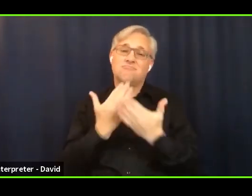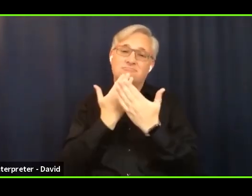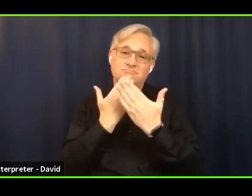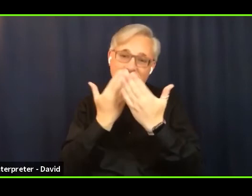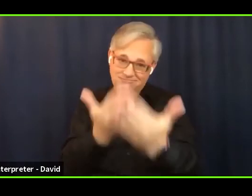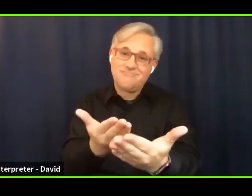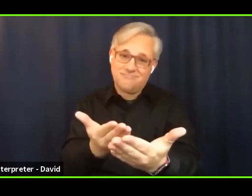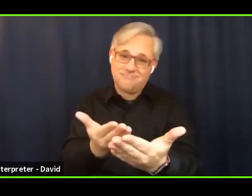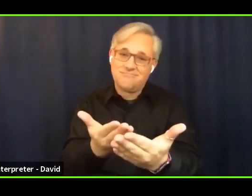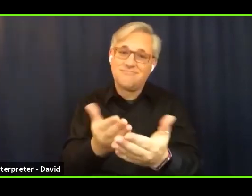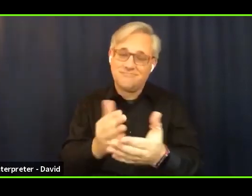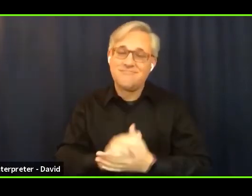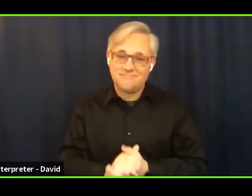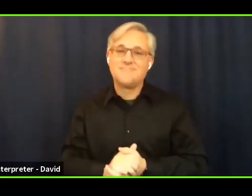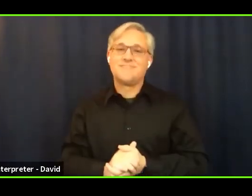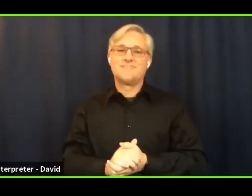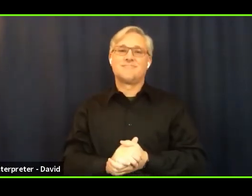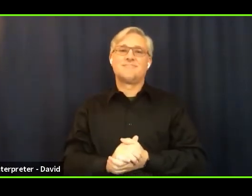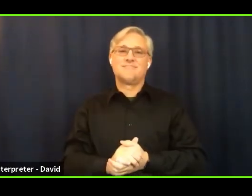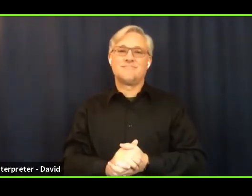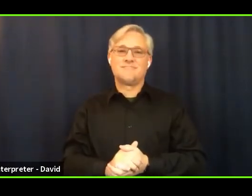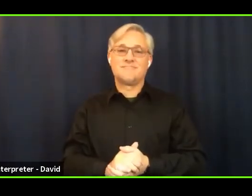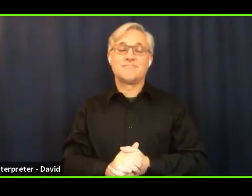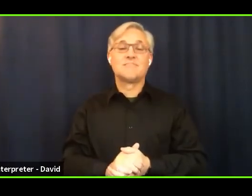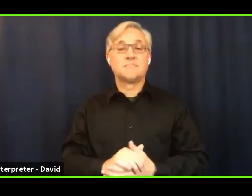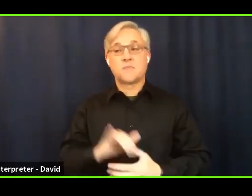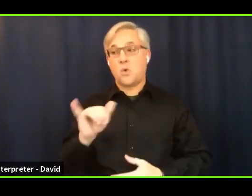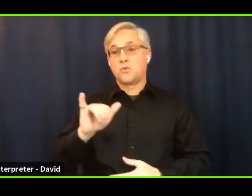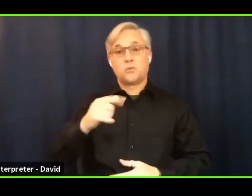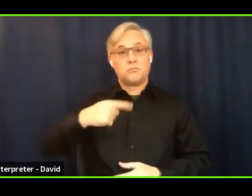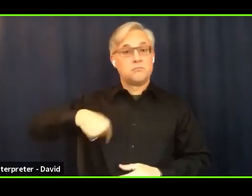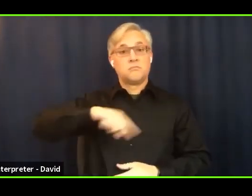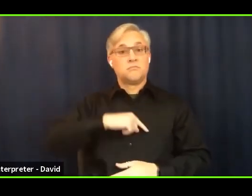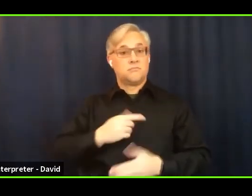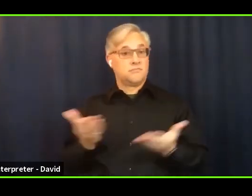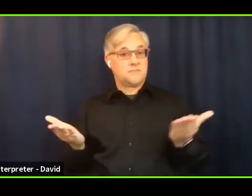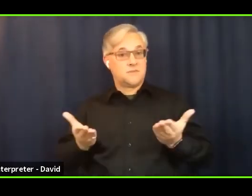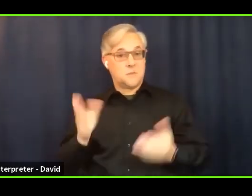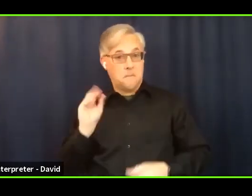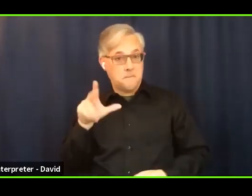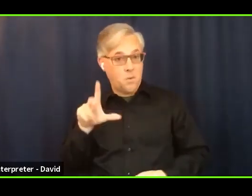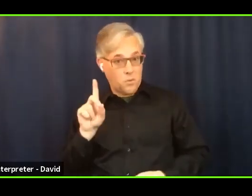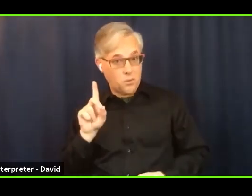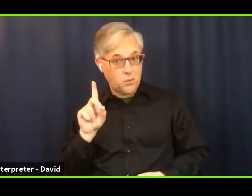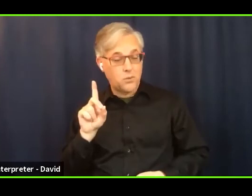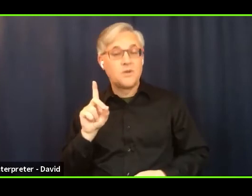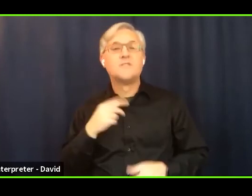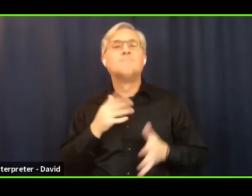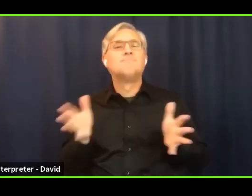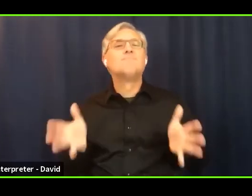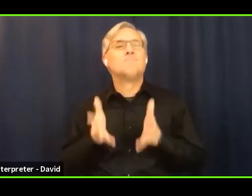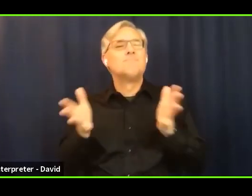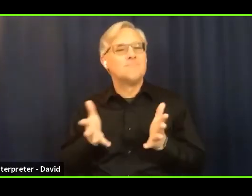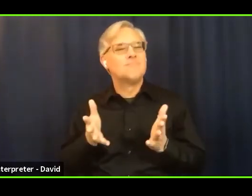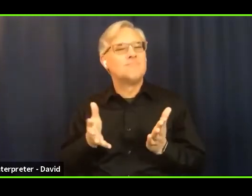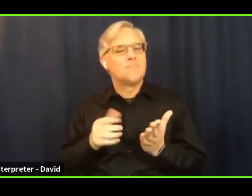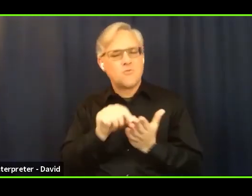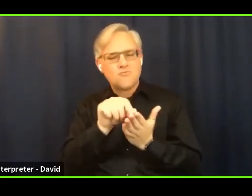And then for all of the rest of us here at Bread of Life, want to encourage you, please send a thank you note to Janie. Write her a note